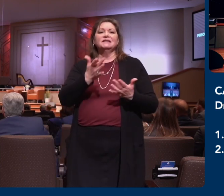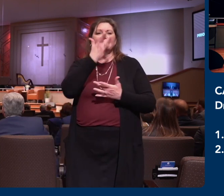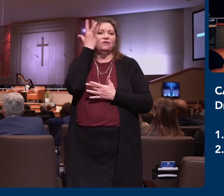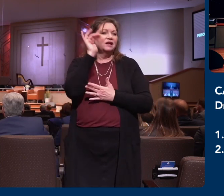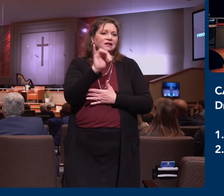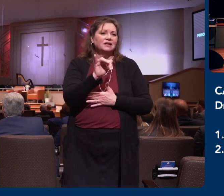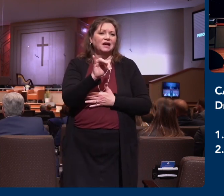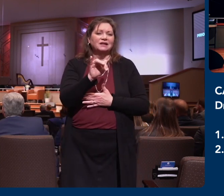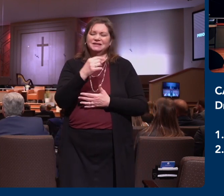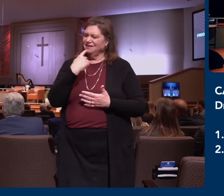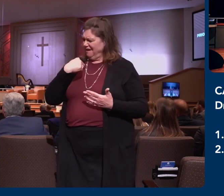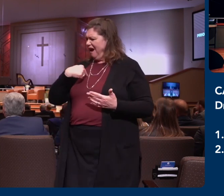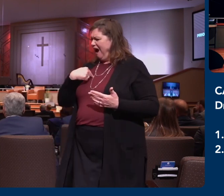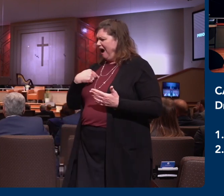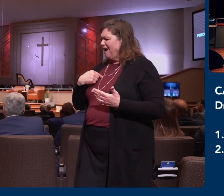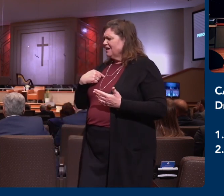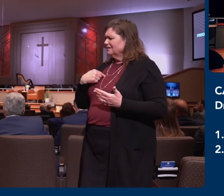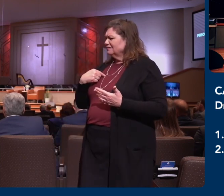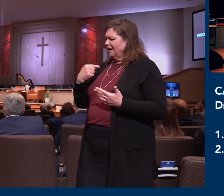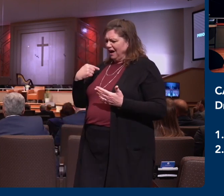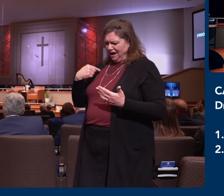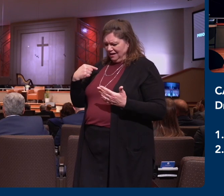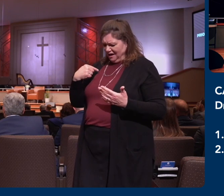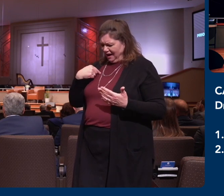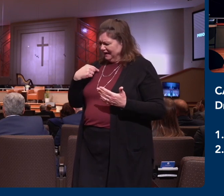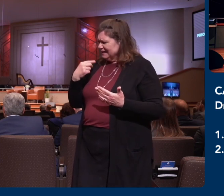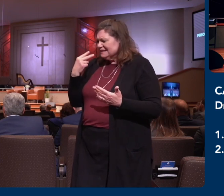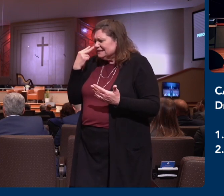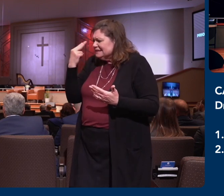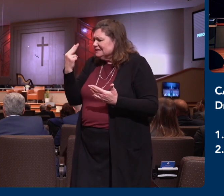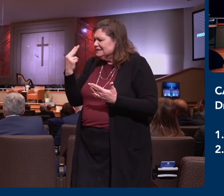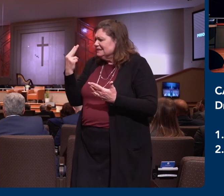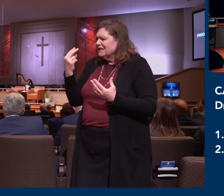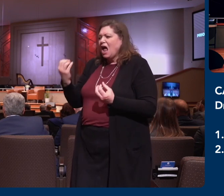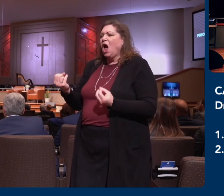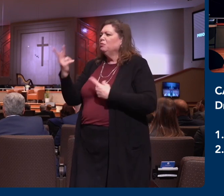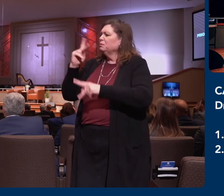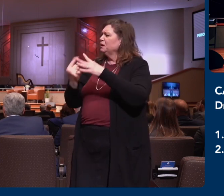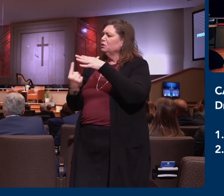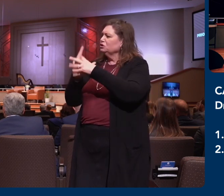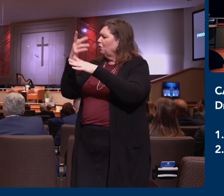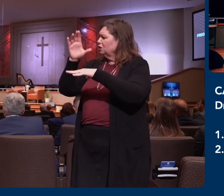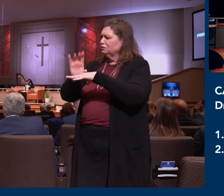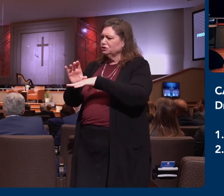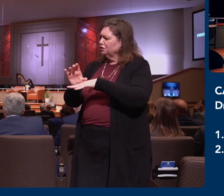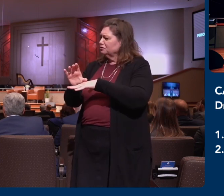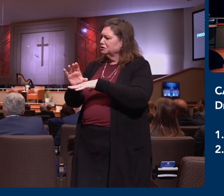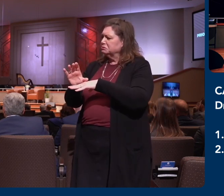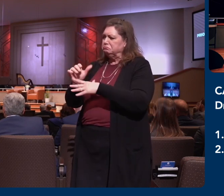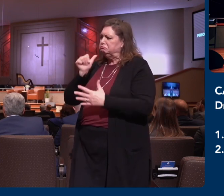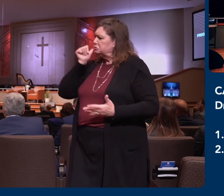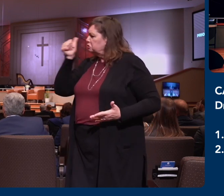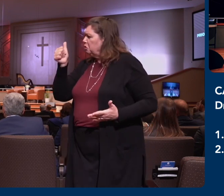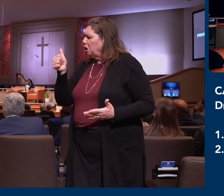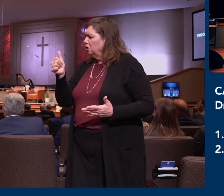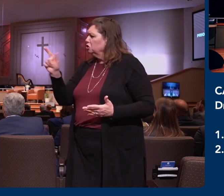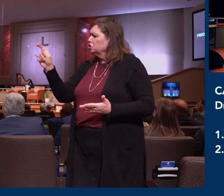to find out on Monday. I'll be able to find out later in the week how many people were in the service. You write it down and you put it in your little book and